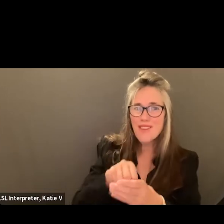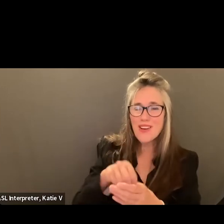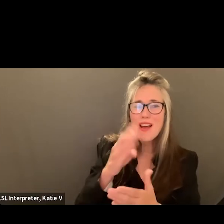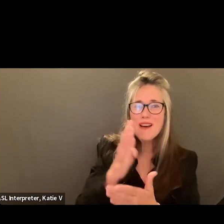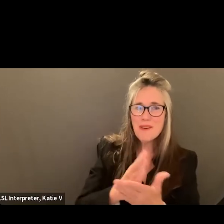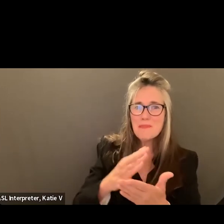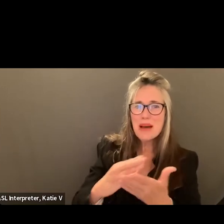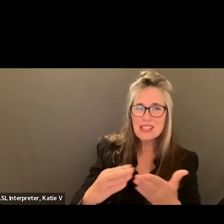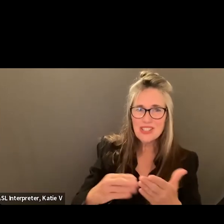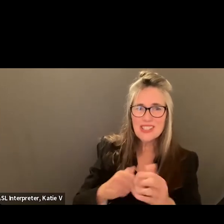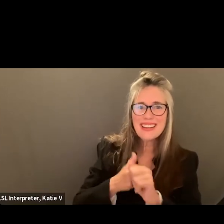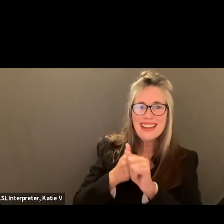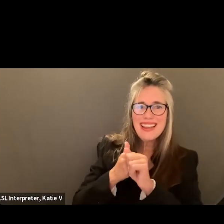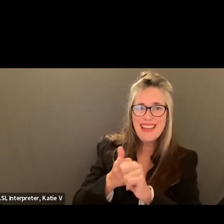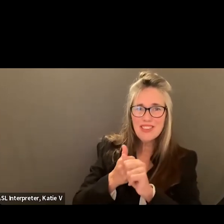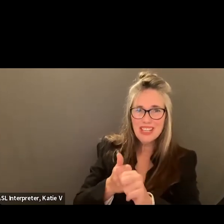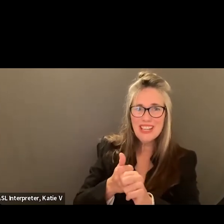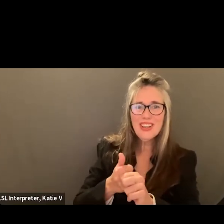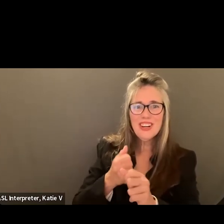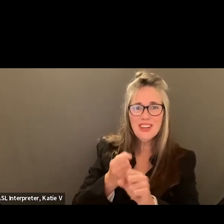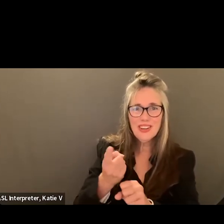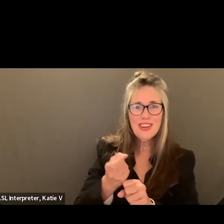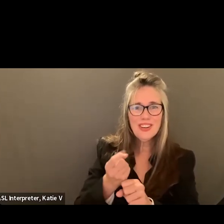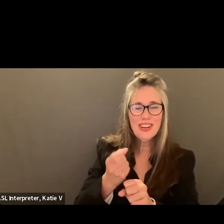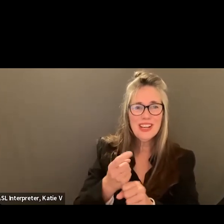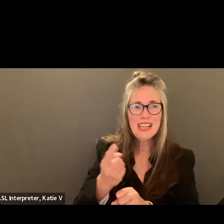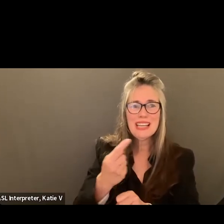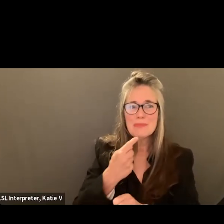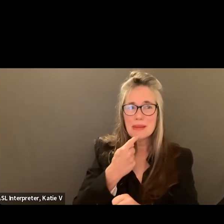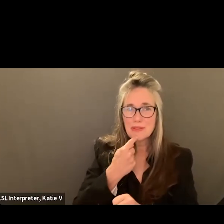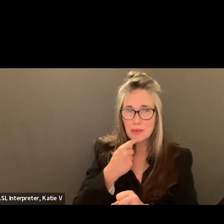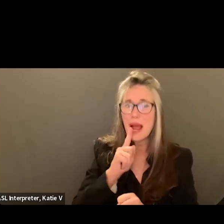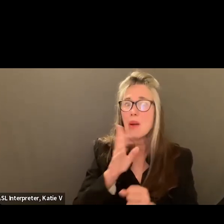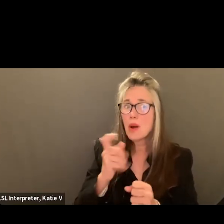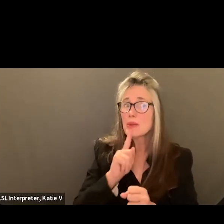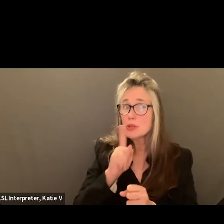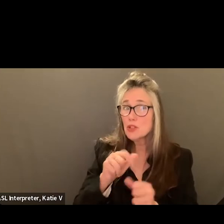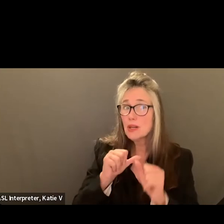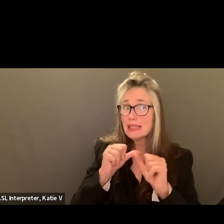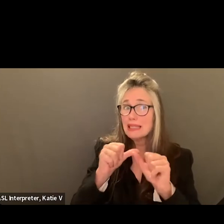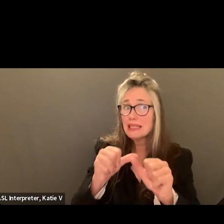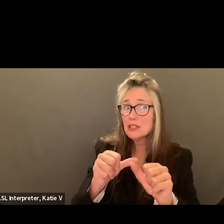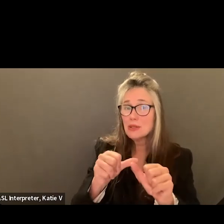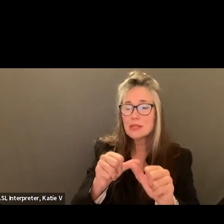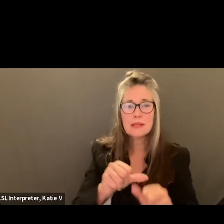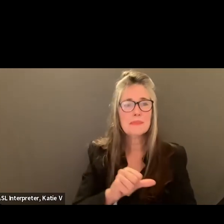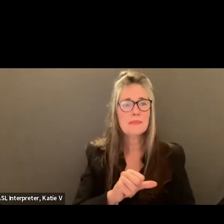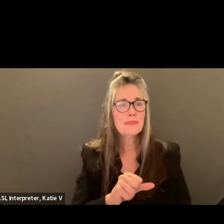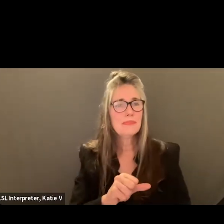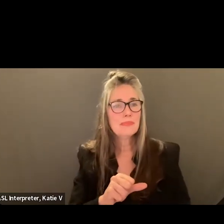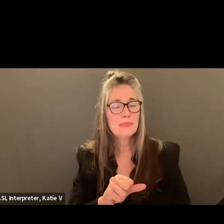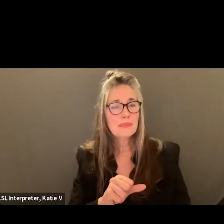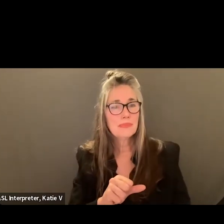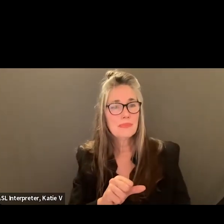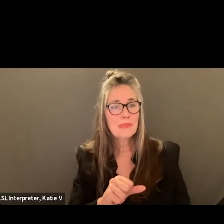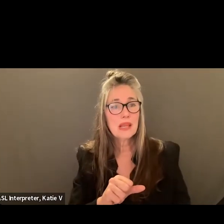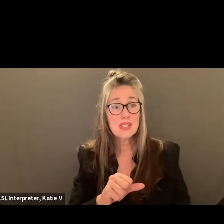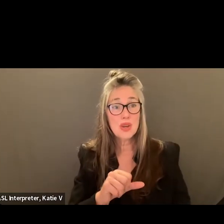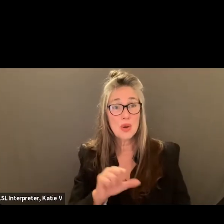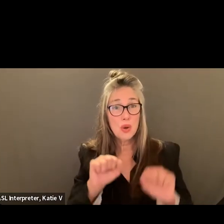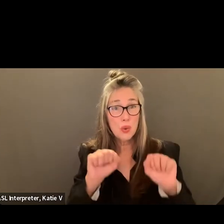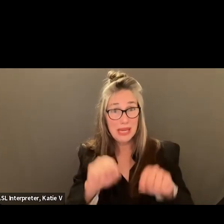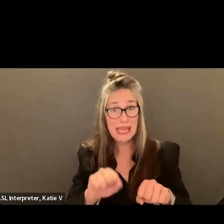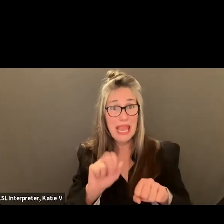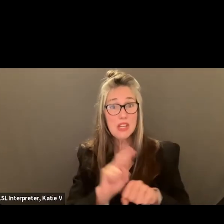year. I know what you're seeing ESSER now and I want to make sure it continues. Okay. Just to be clear, can we we can use